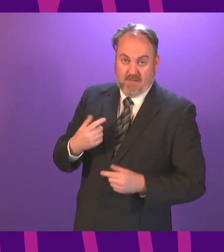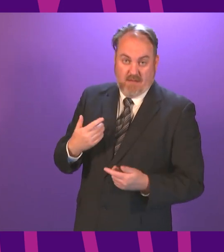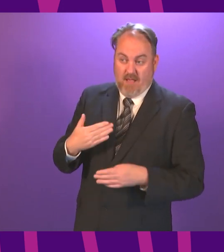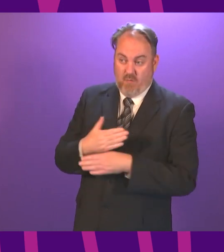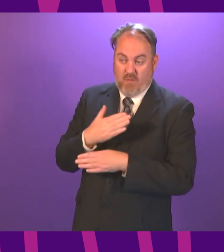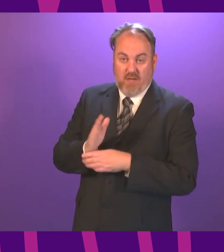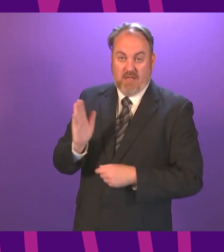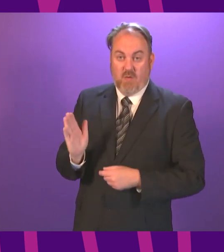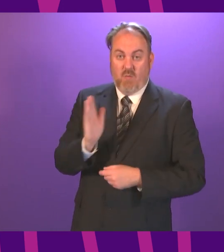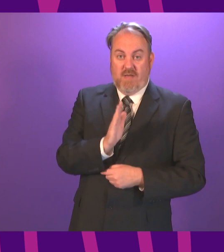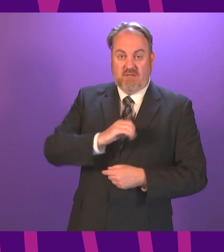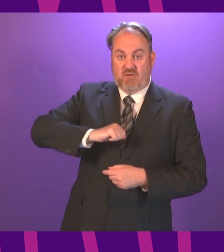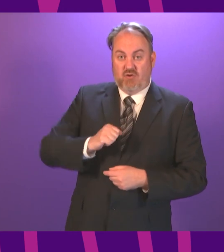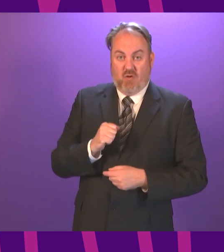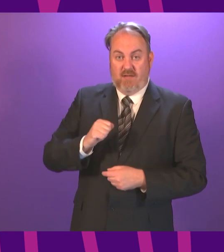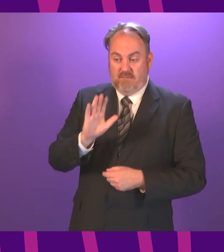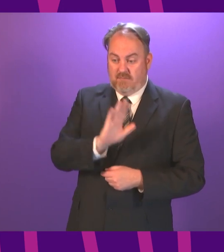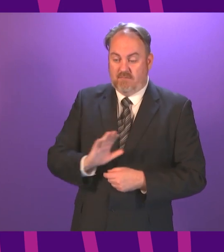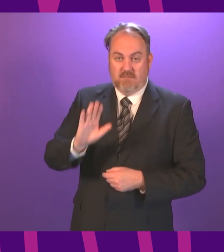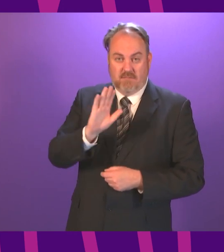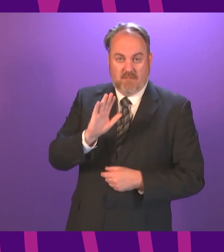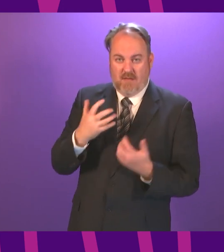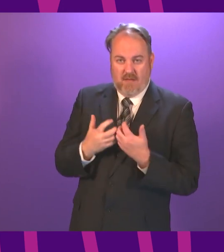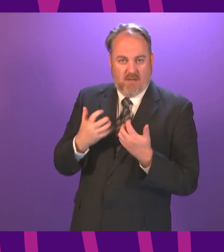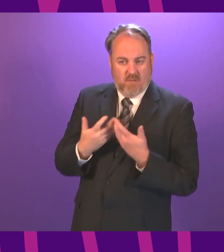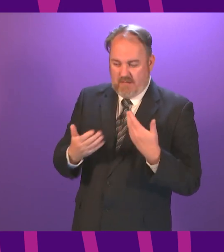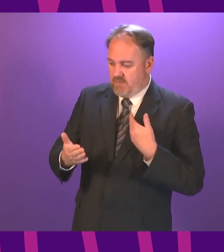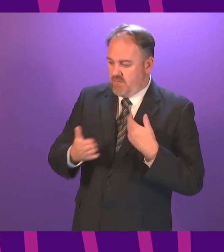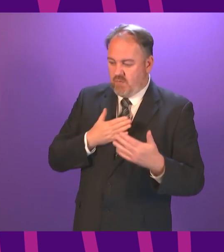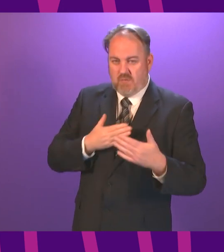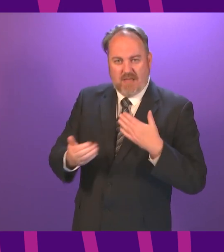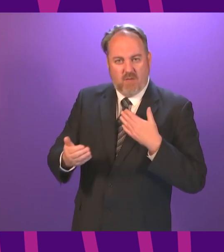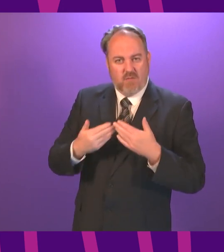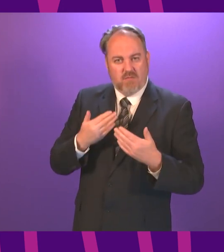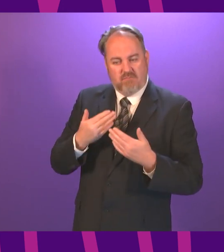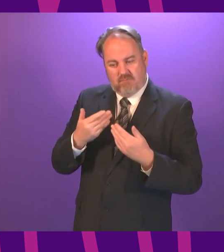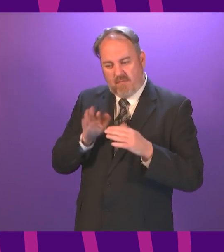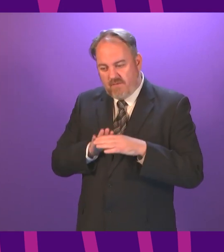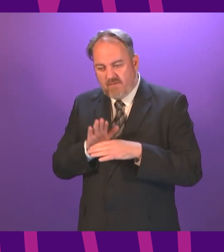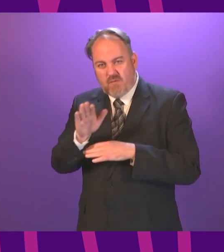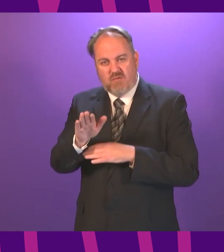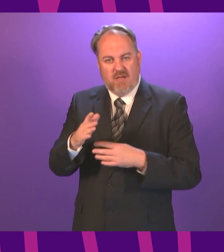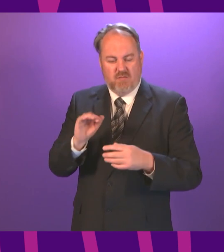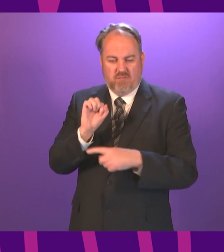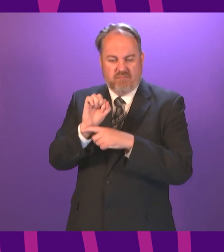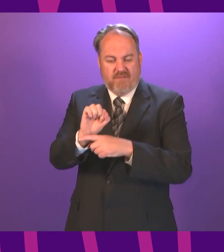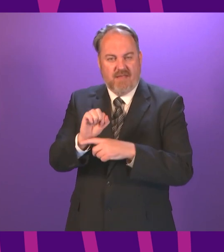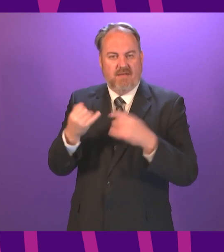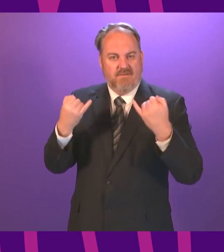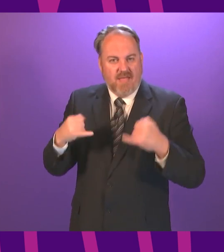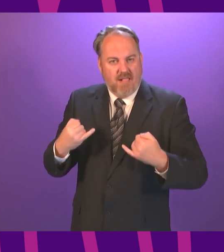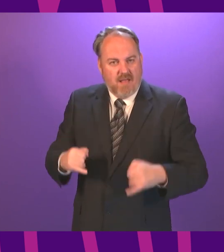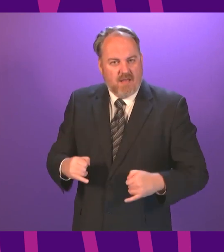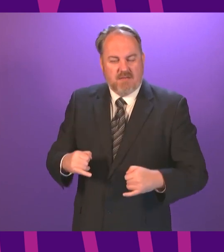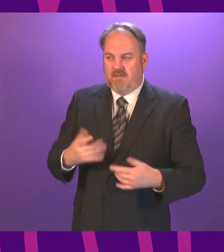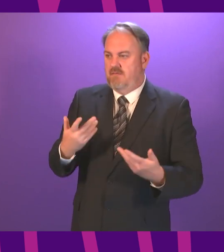MSP to look at how we address the long-term problem of failure to consult and listen